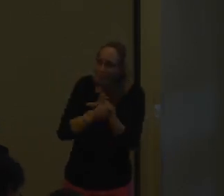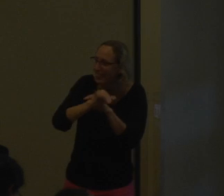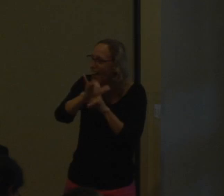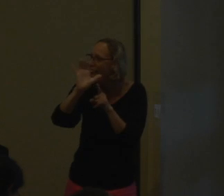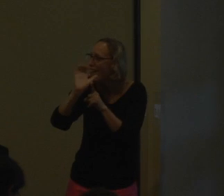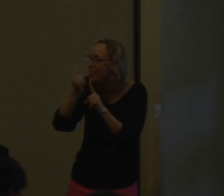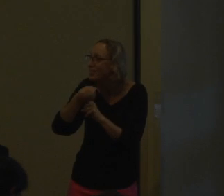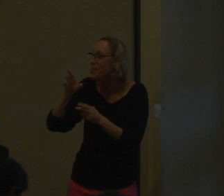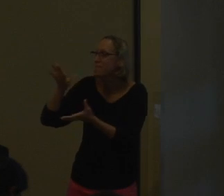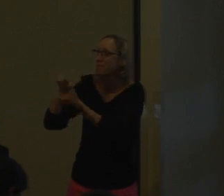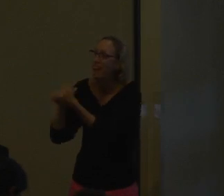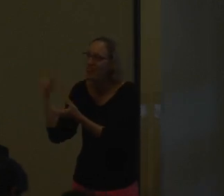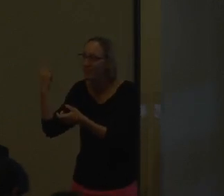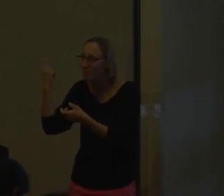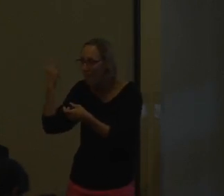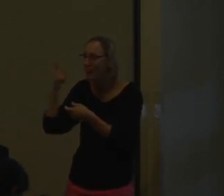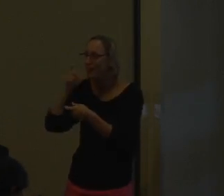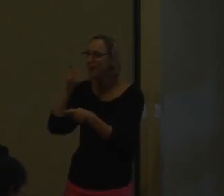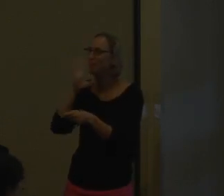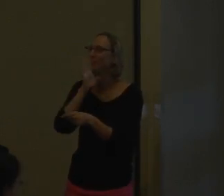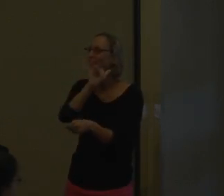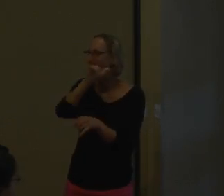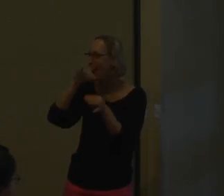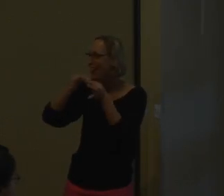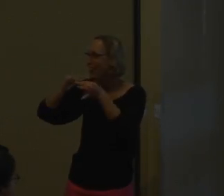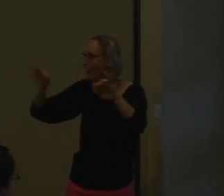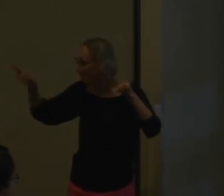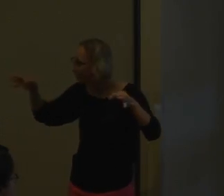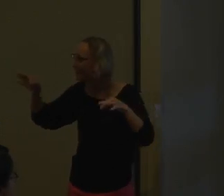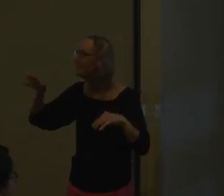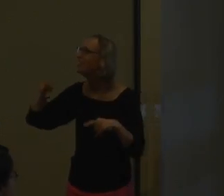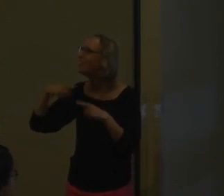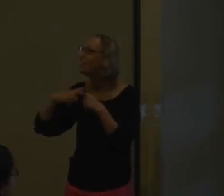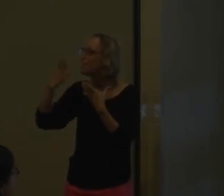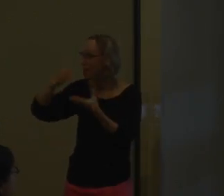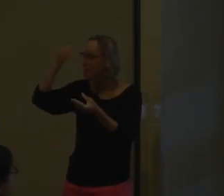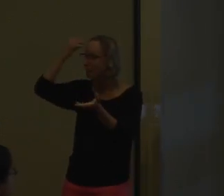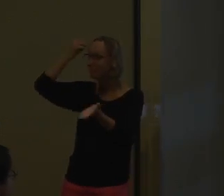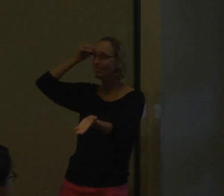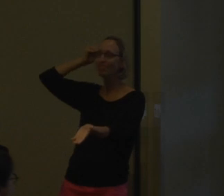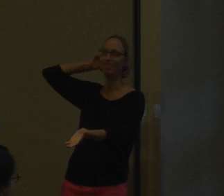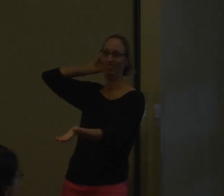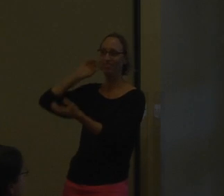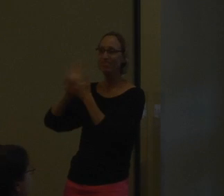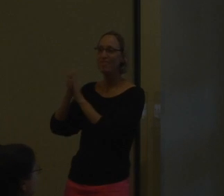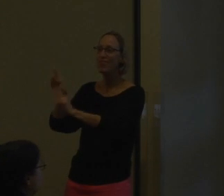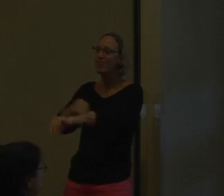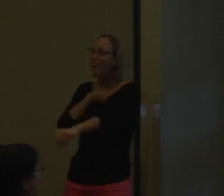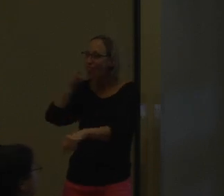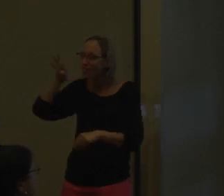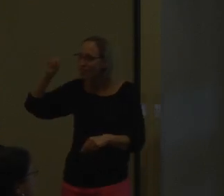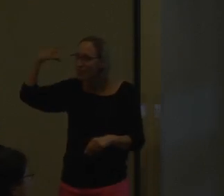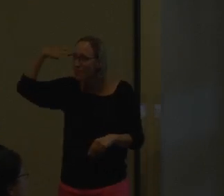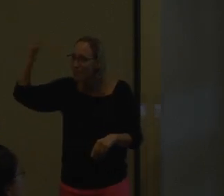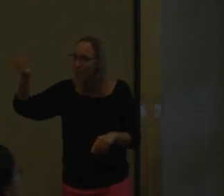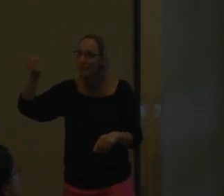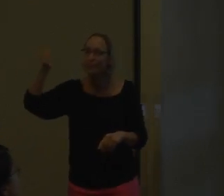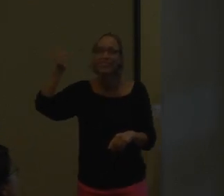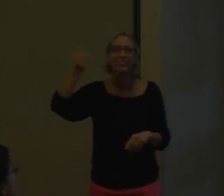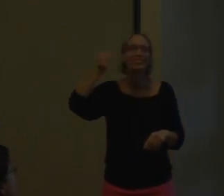go to another country and immerse yourself in that culture, that's, you know, one way of having that language. And